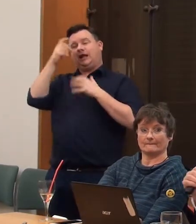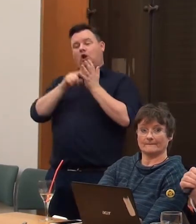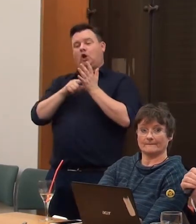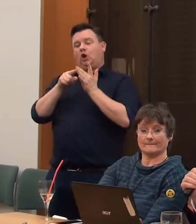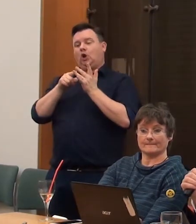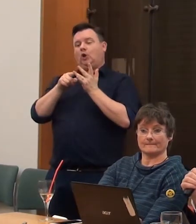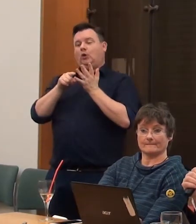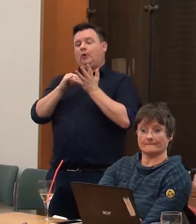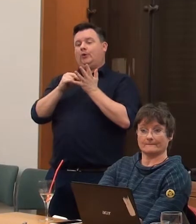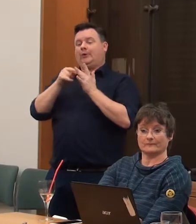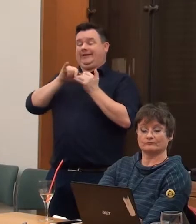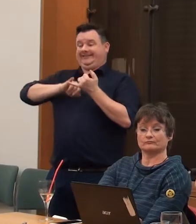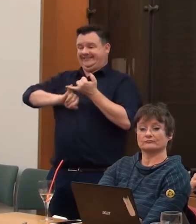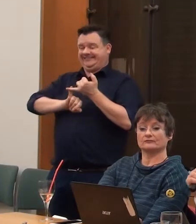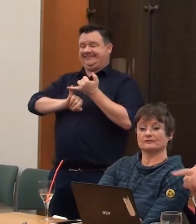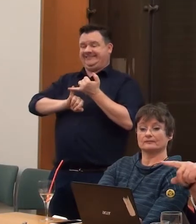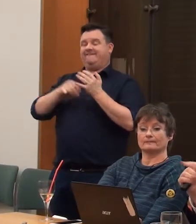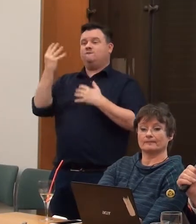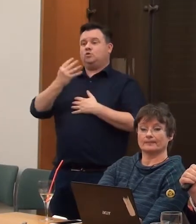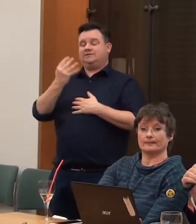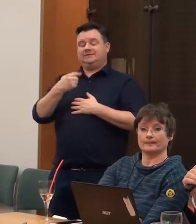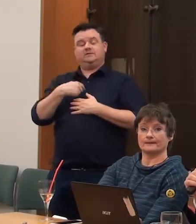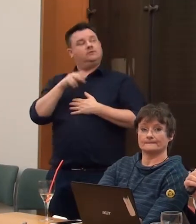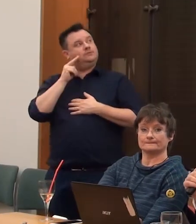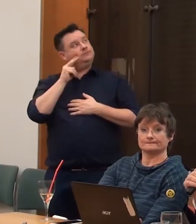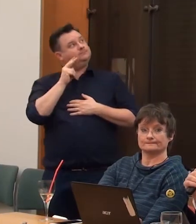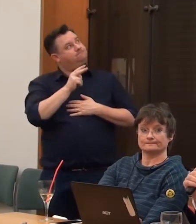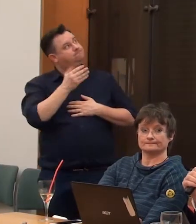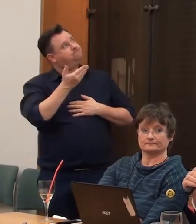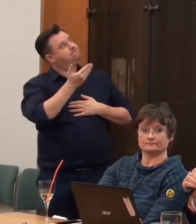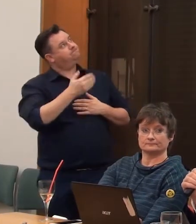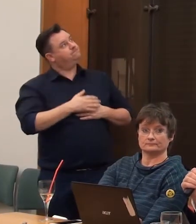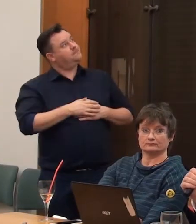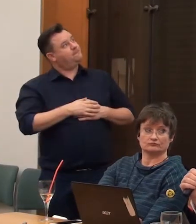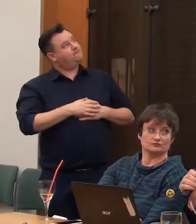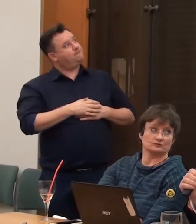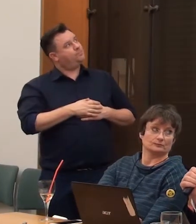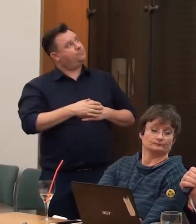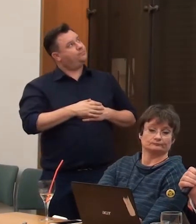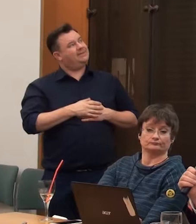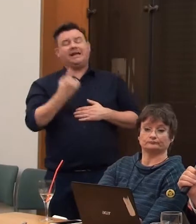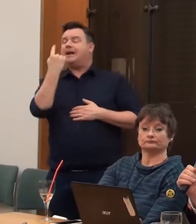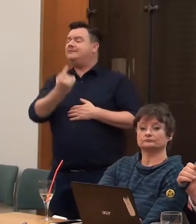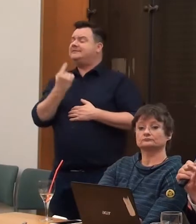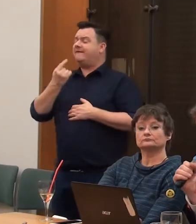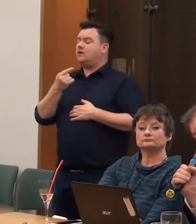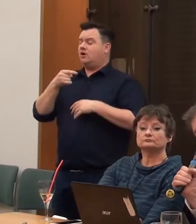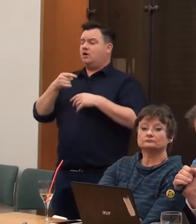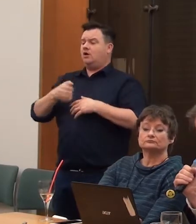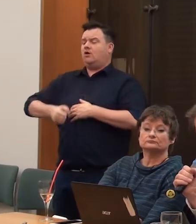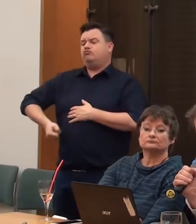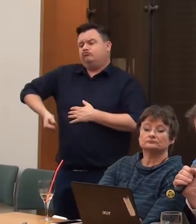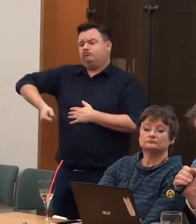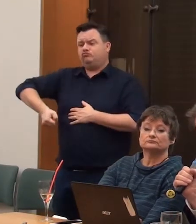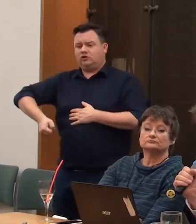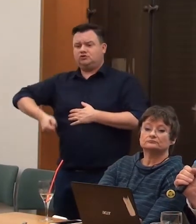you might have been watching the series last year, Versailles. And here we have Louis on crutches drawing through the